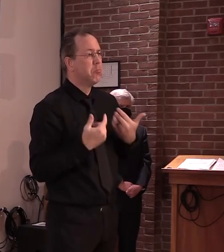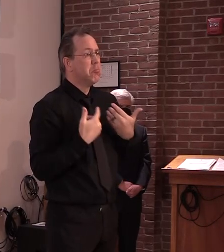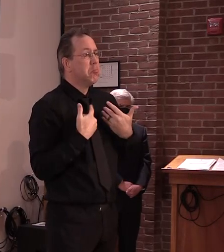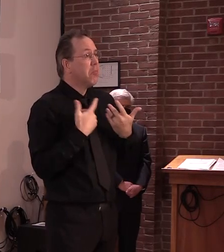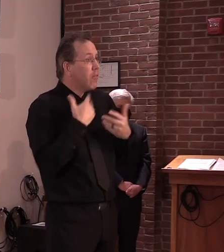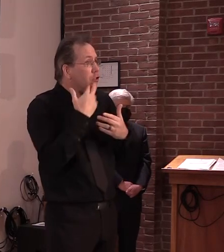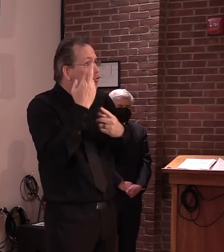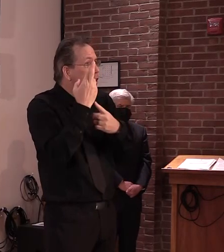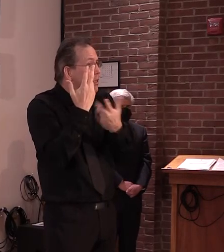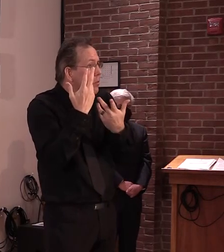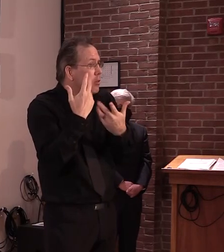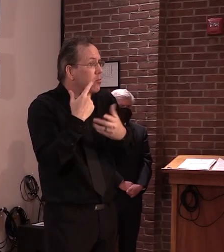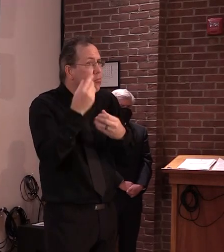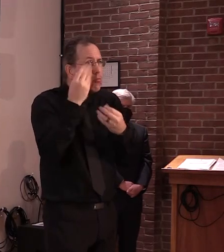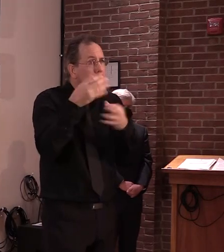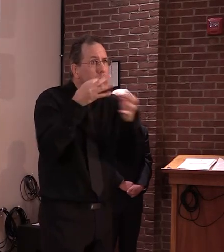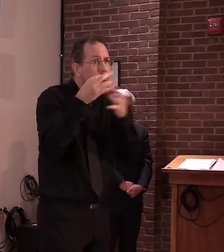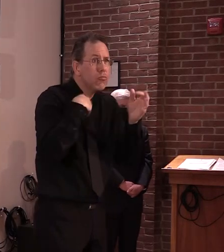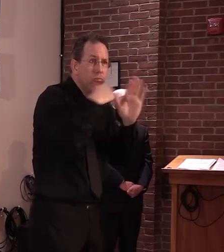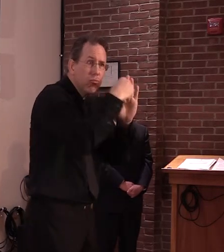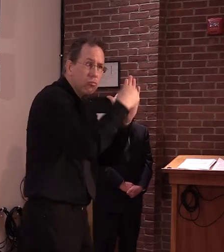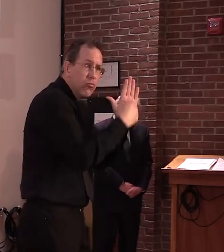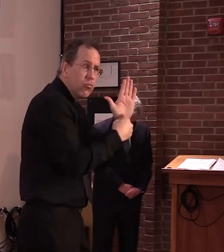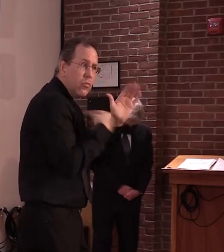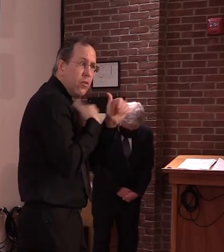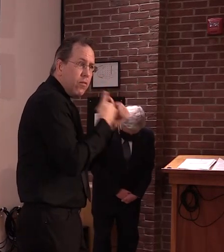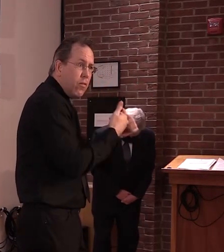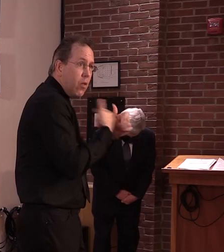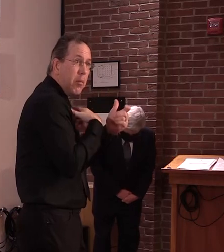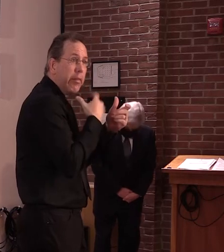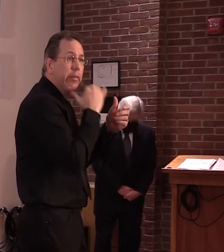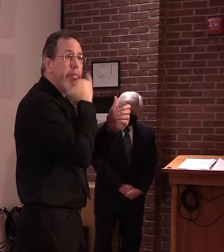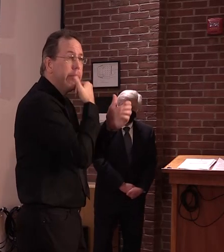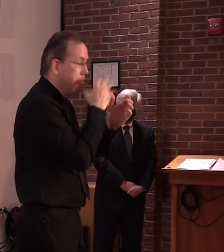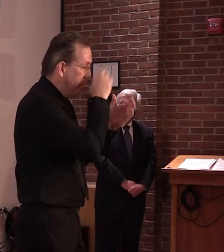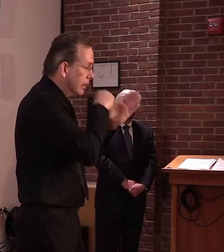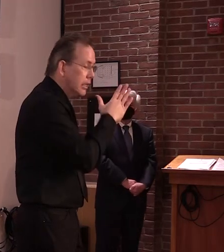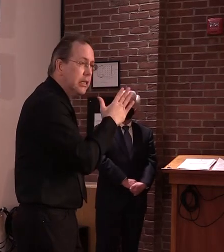employer was not taking the appropriate safety precautions.